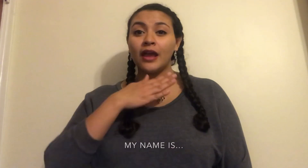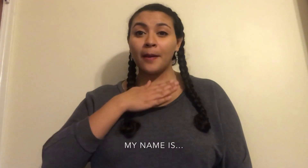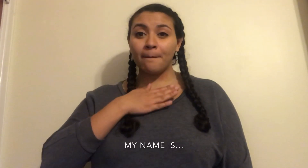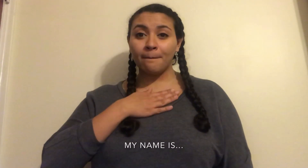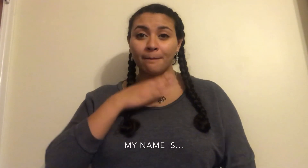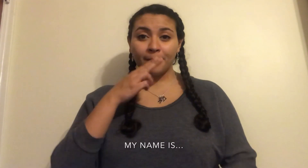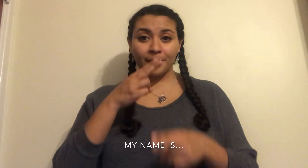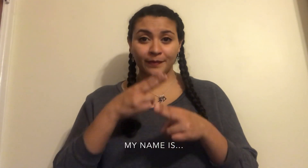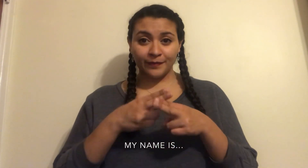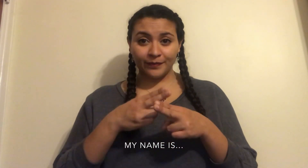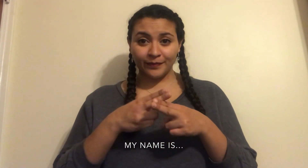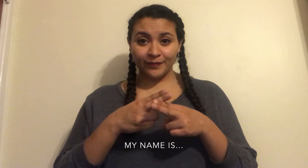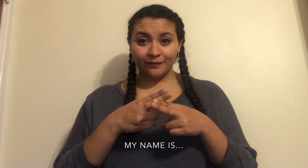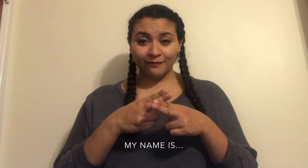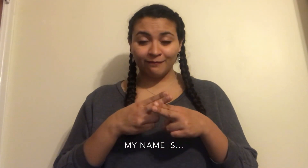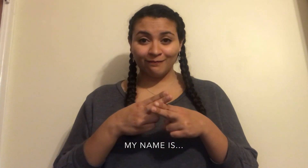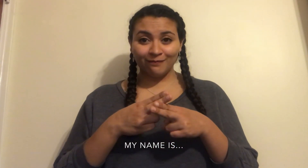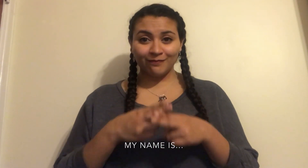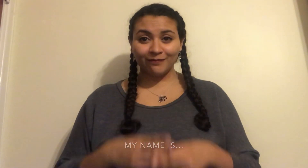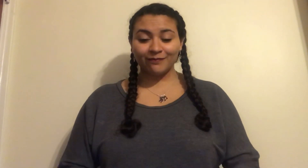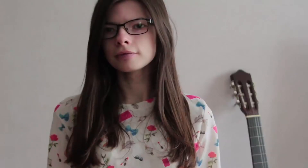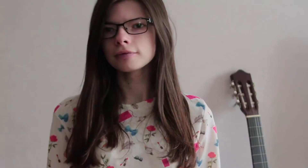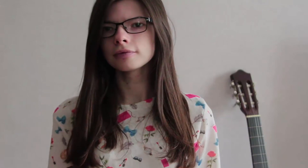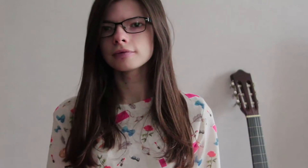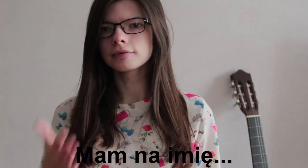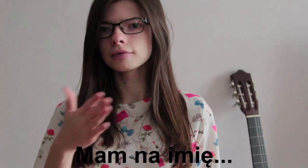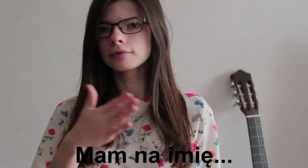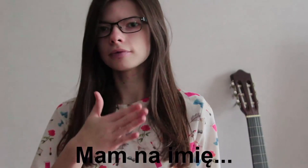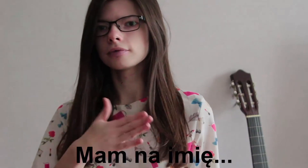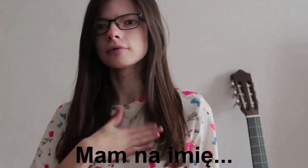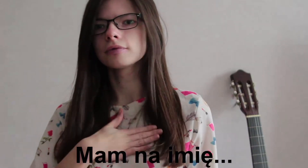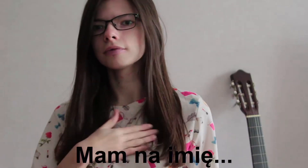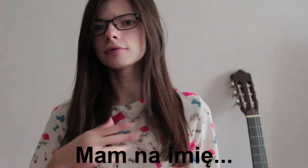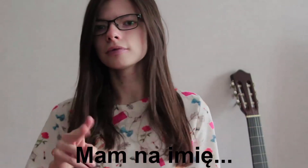My name is... Mam na imię?